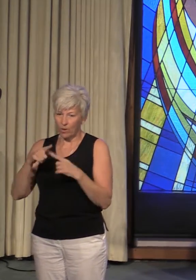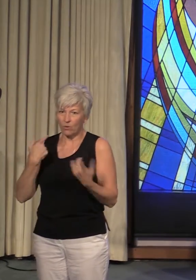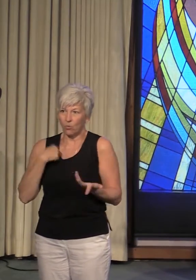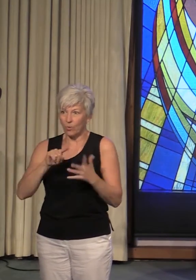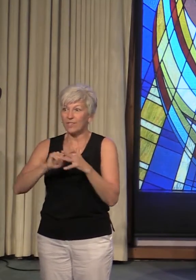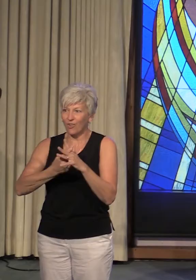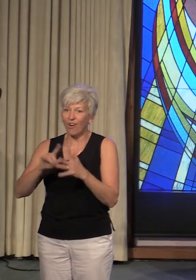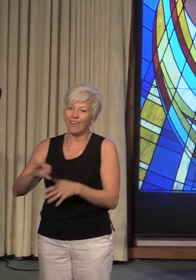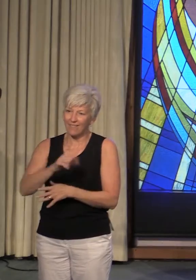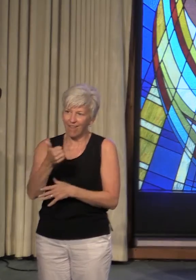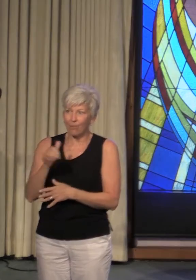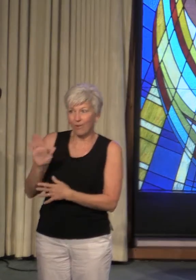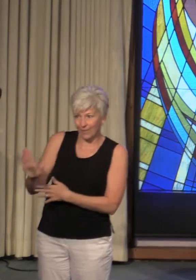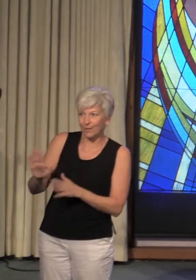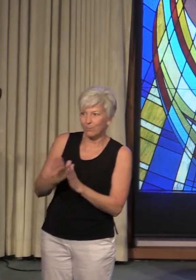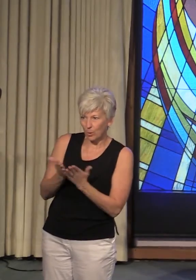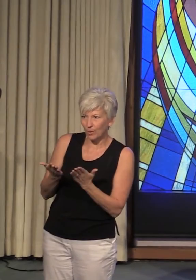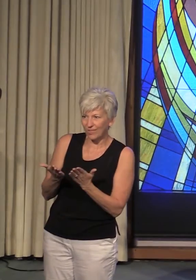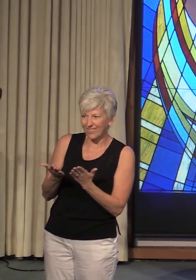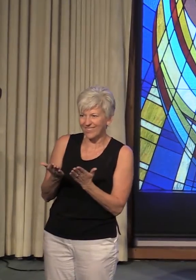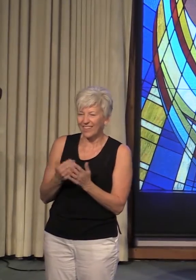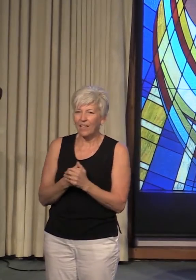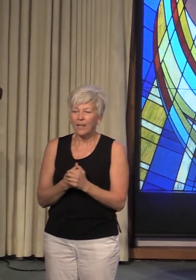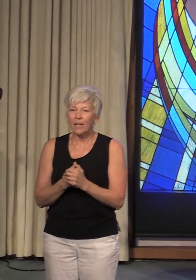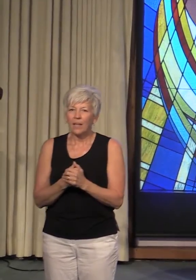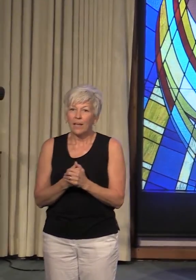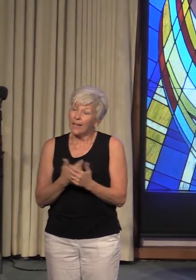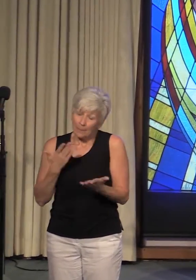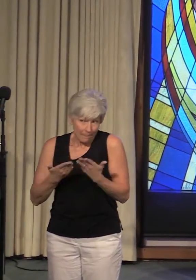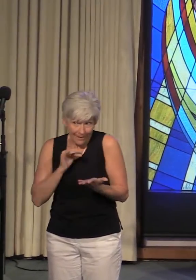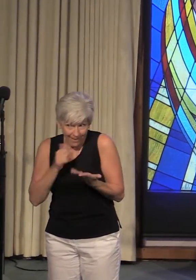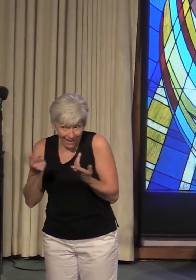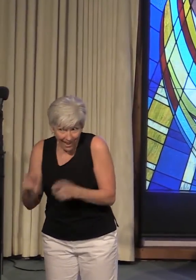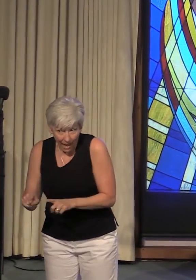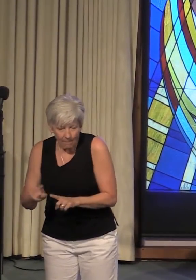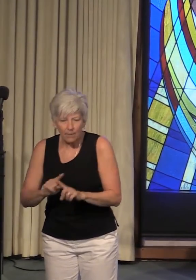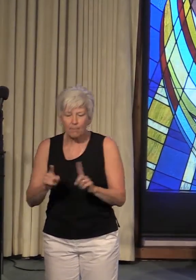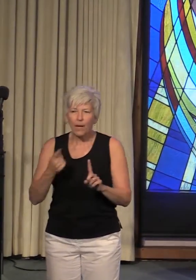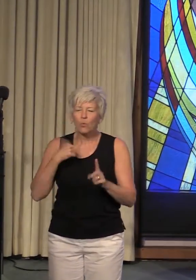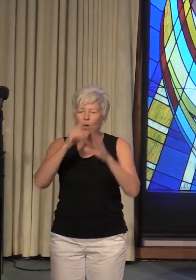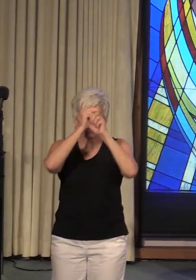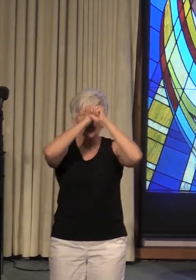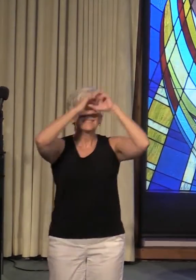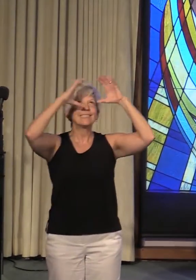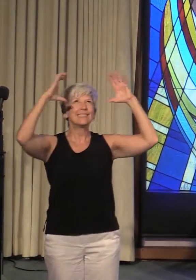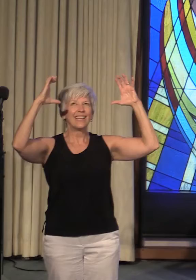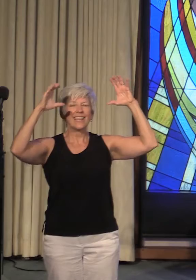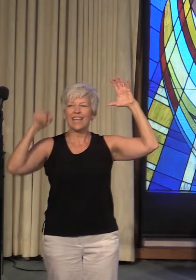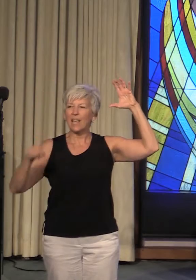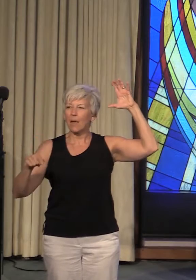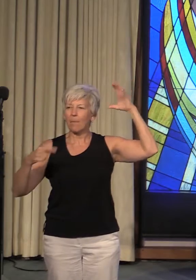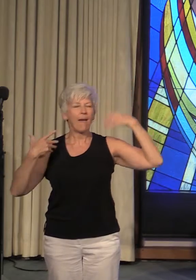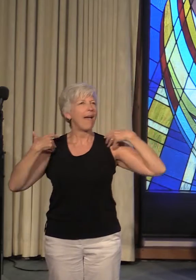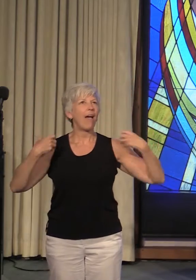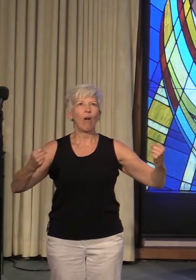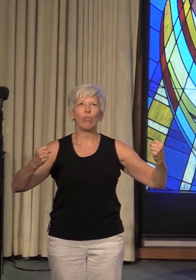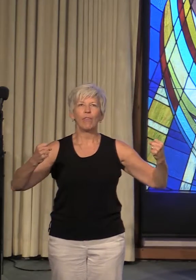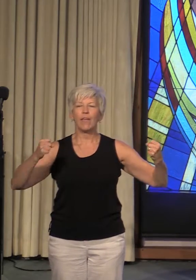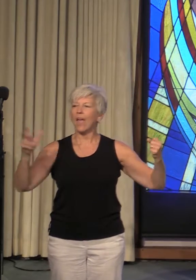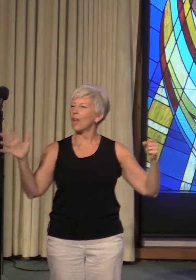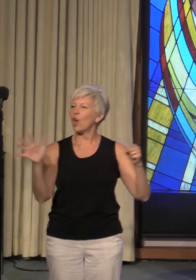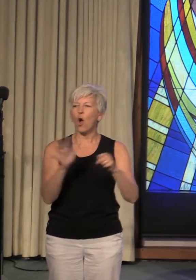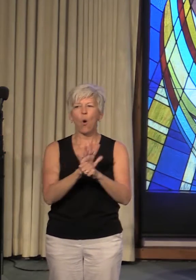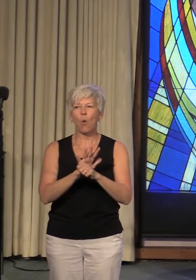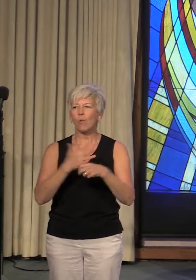That may not happen. But we're going to see Robert healthy and whole and healed. He is a light in this